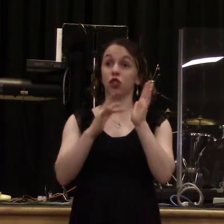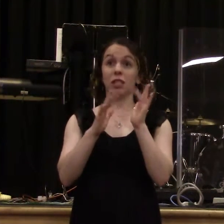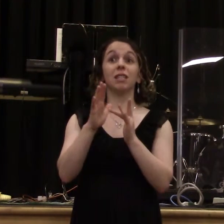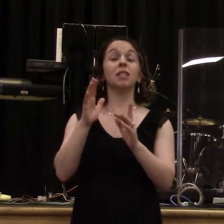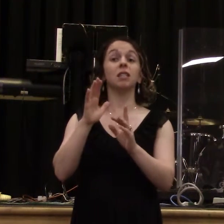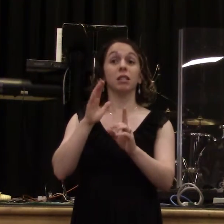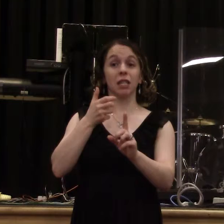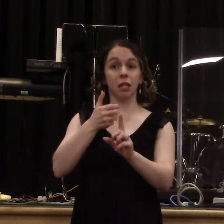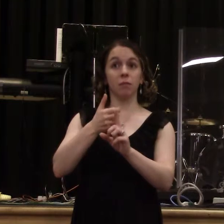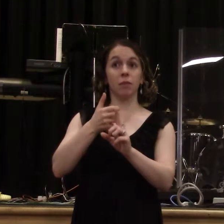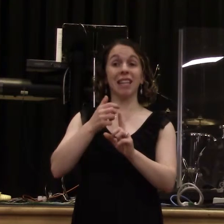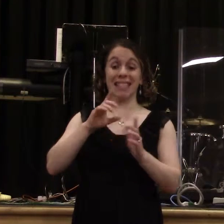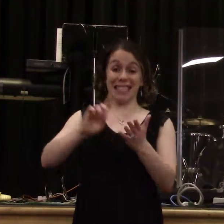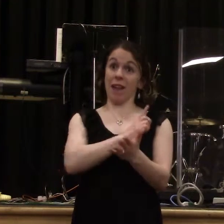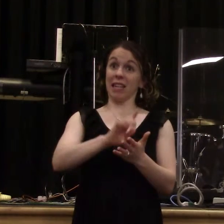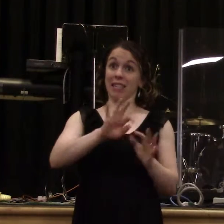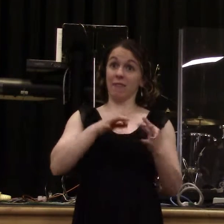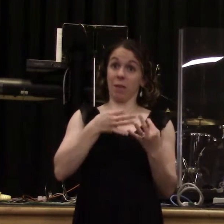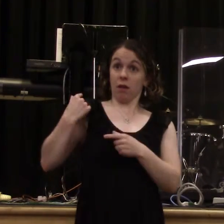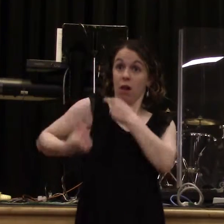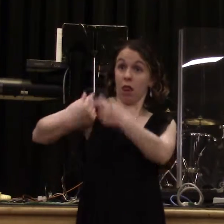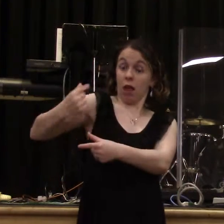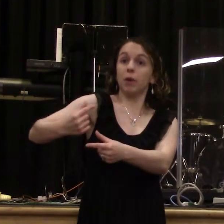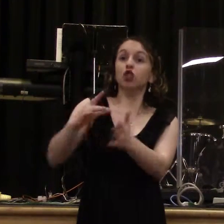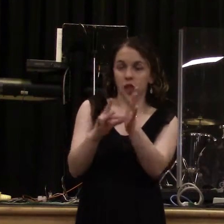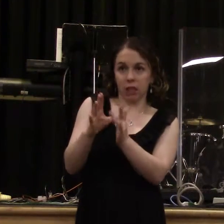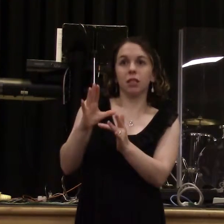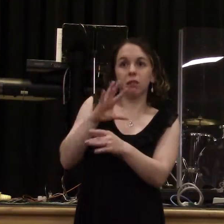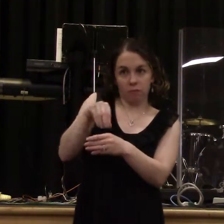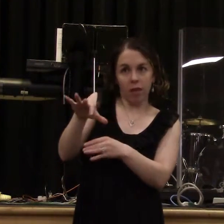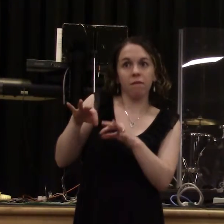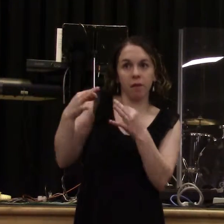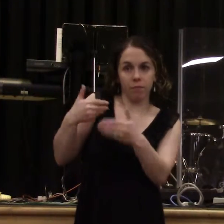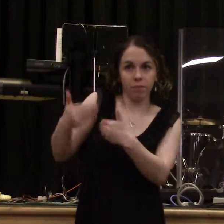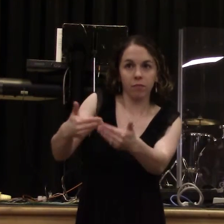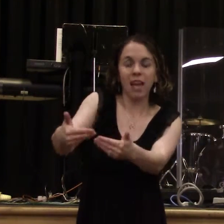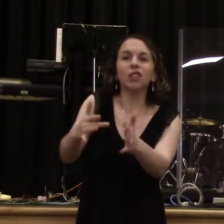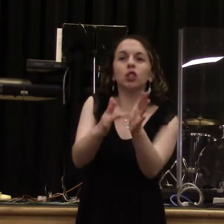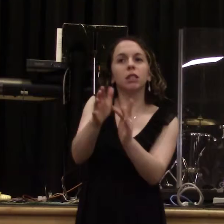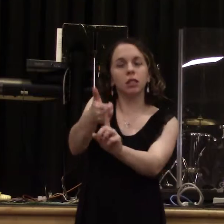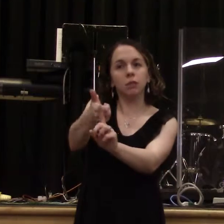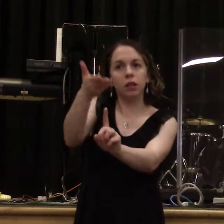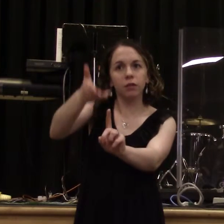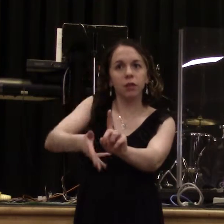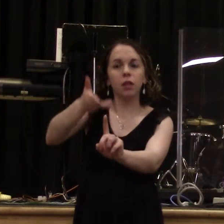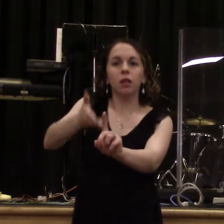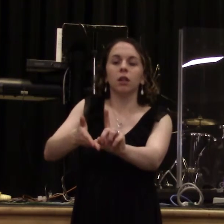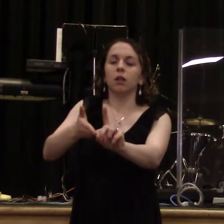morning star. And I don't completely understand it, but I know Jesus is the bright and morning star. And if I overcome and